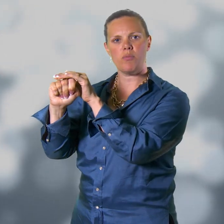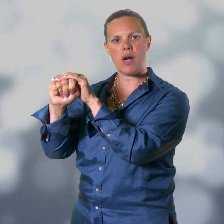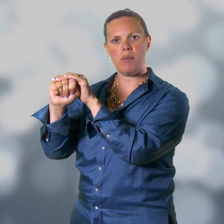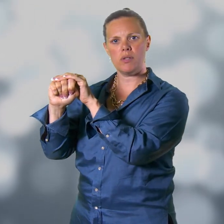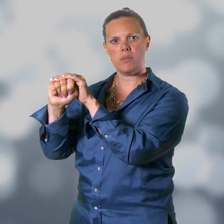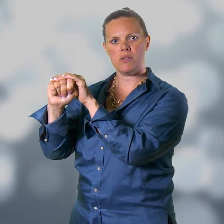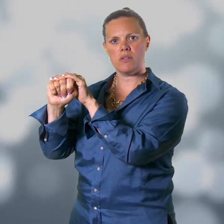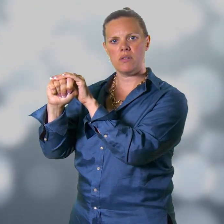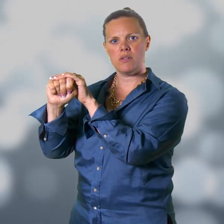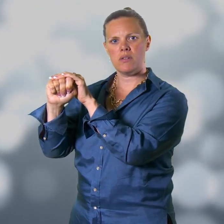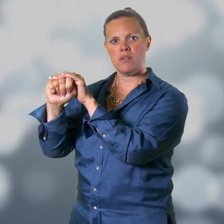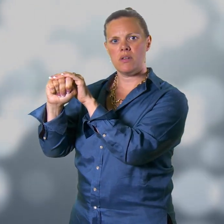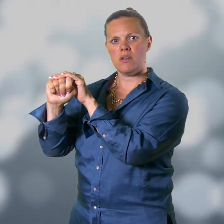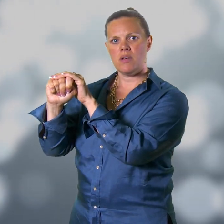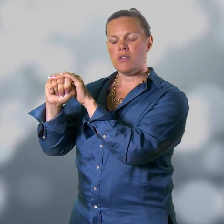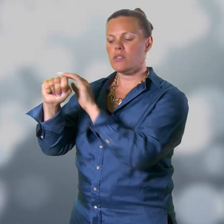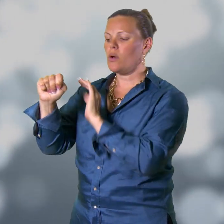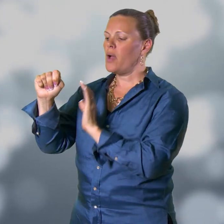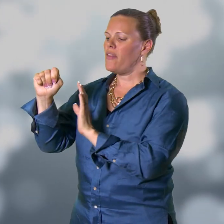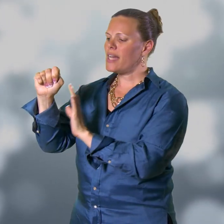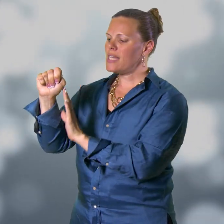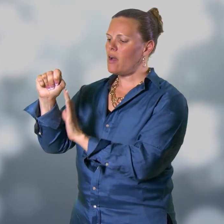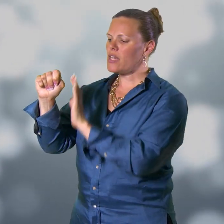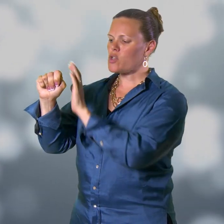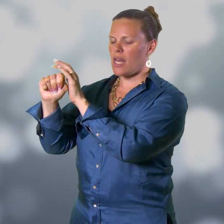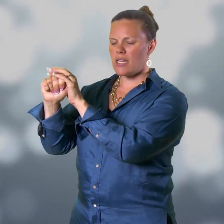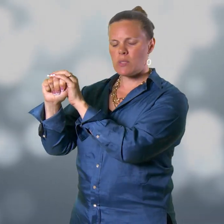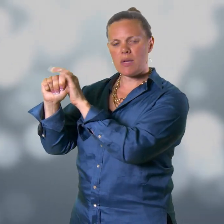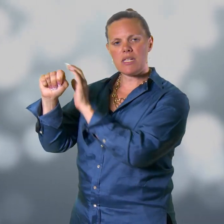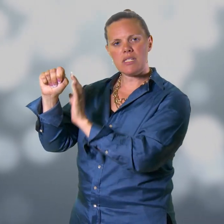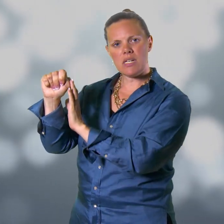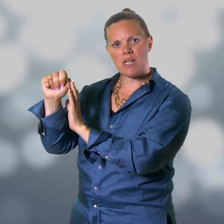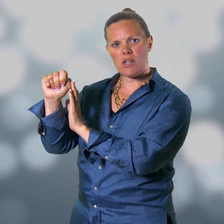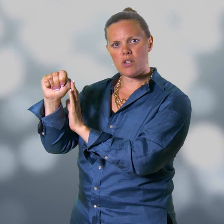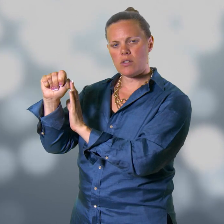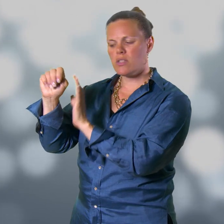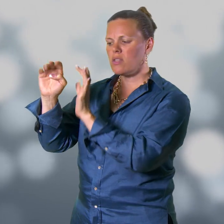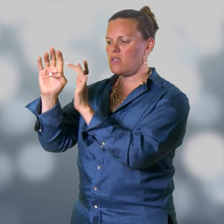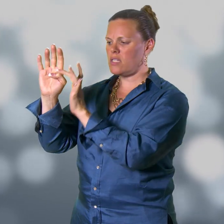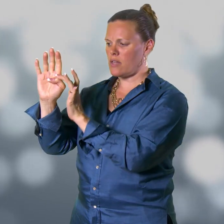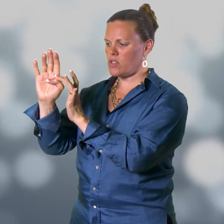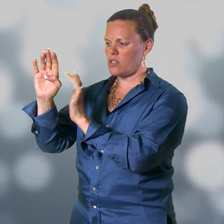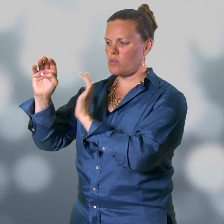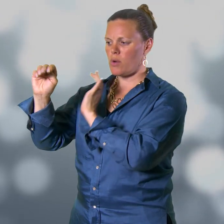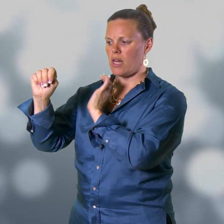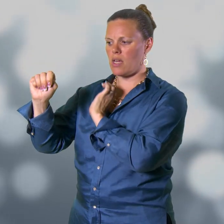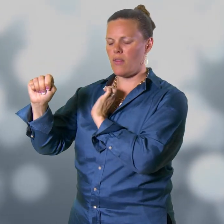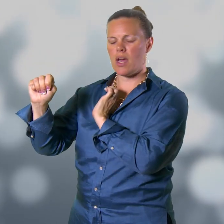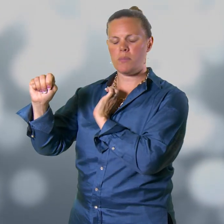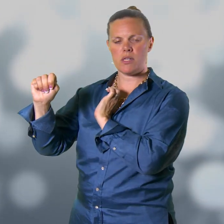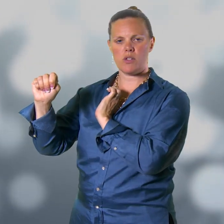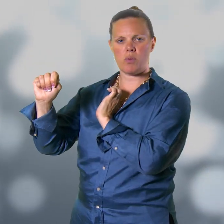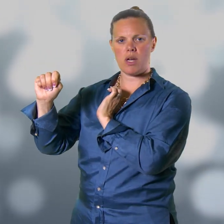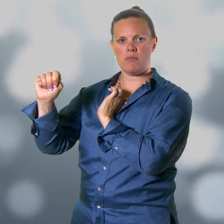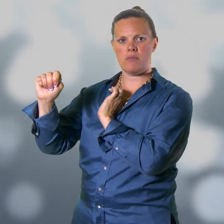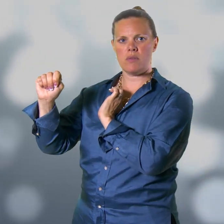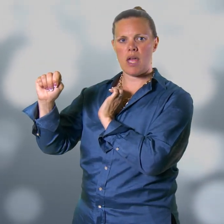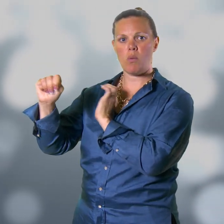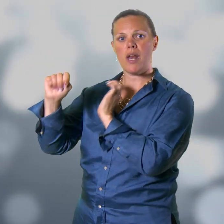problems. So that's how I try to explain to teenagers the downstairs brain and the upstairs brain, and what